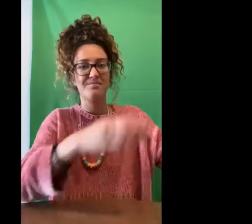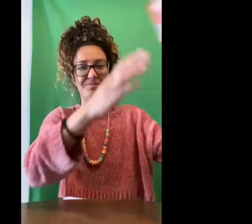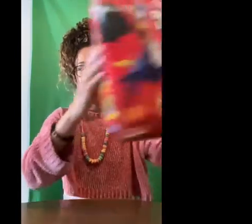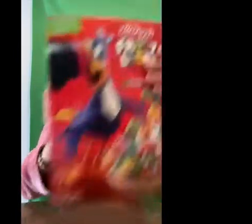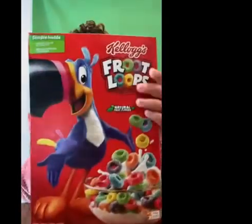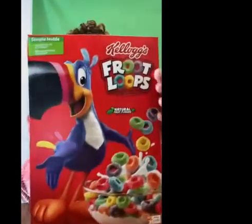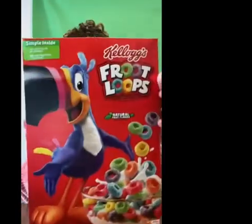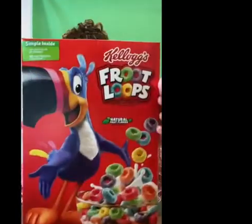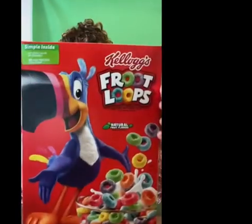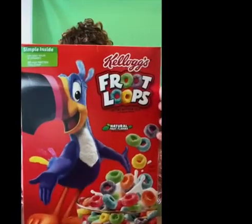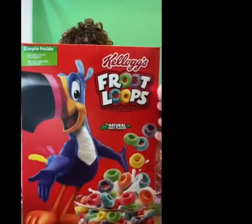what?